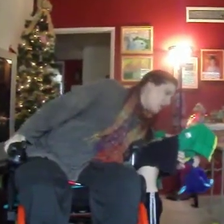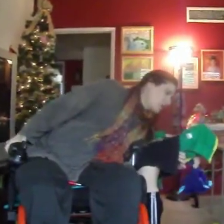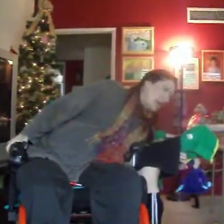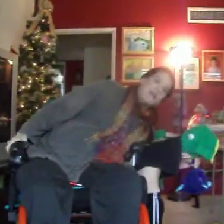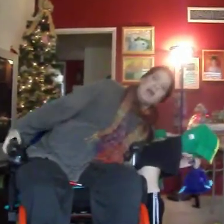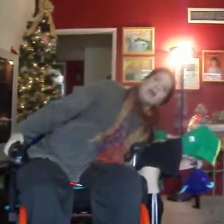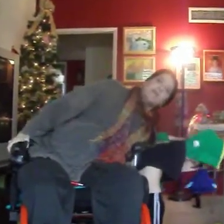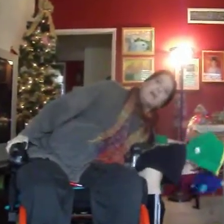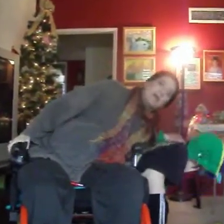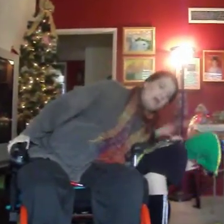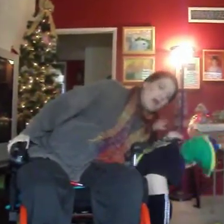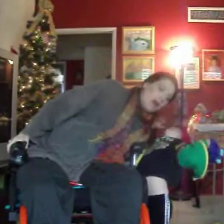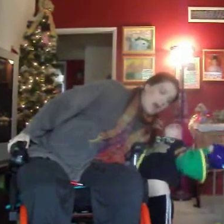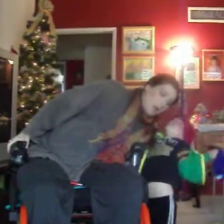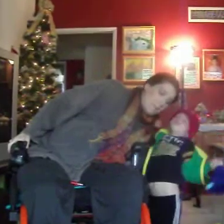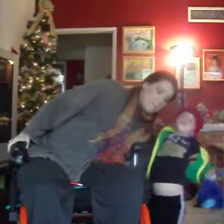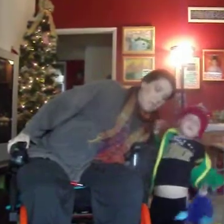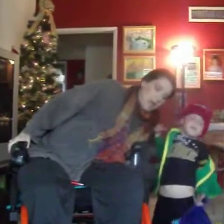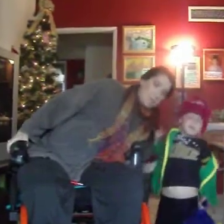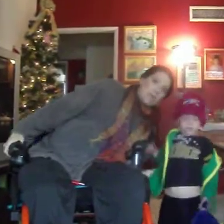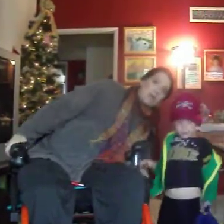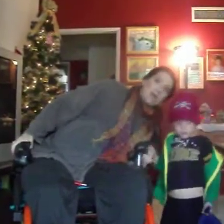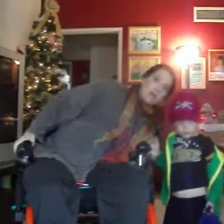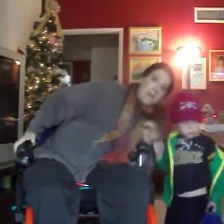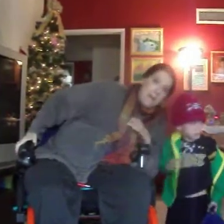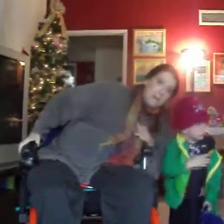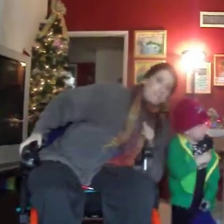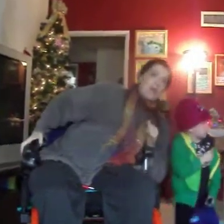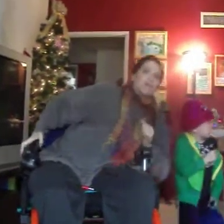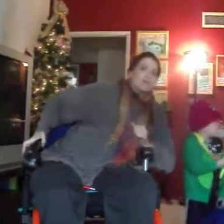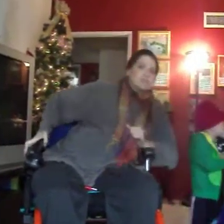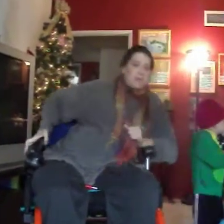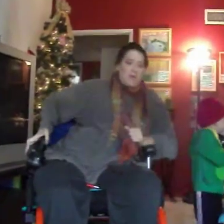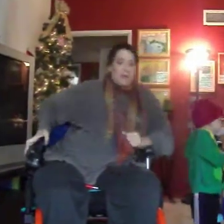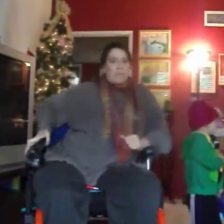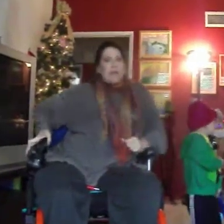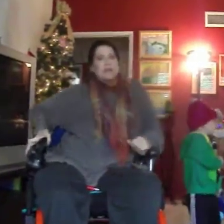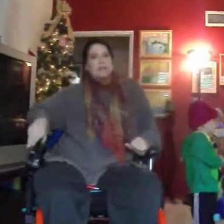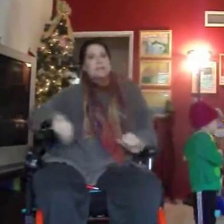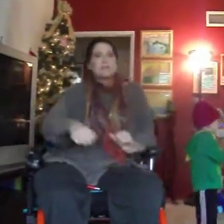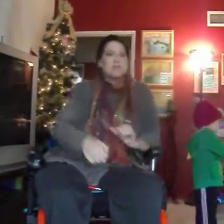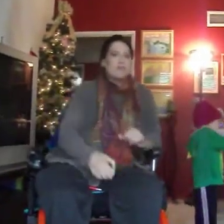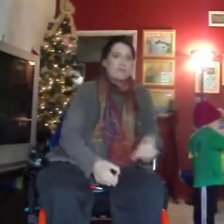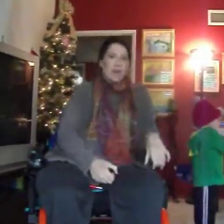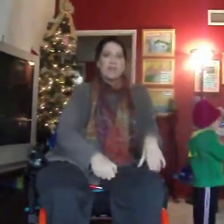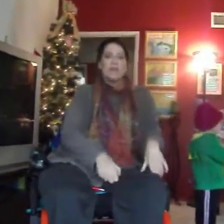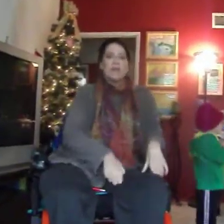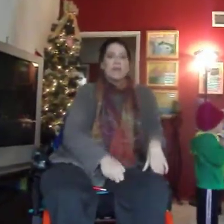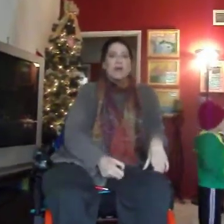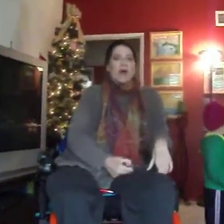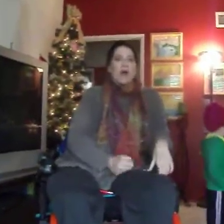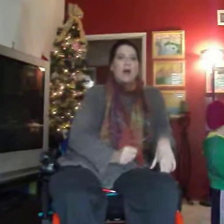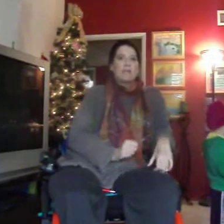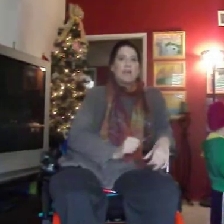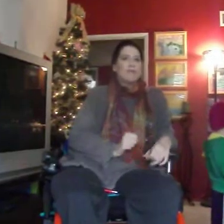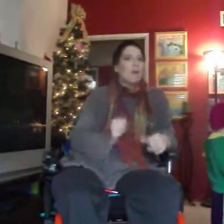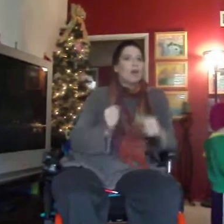okay. Anyway, Merry Christmas. Merry Christmas, everybody. Uh, love you all.